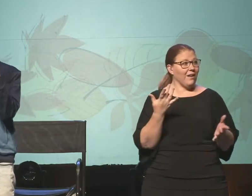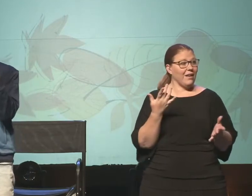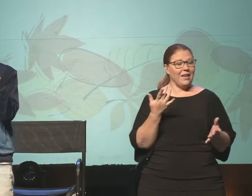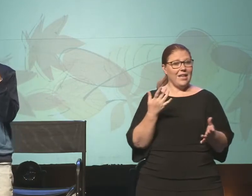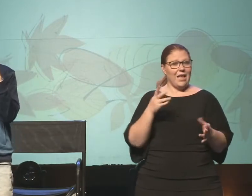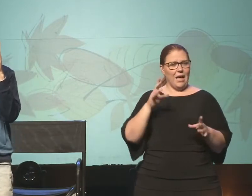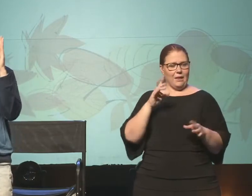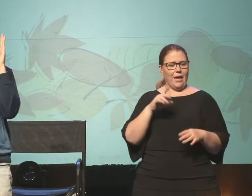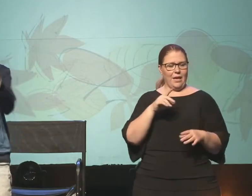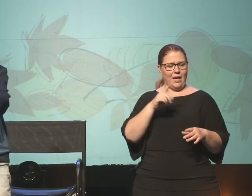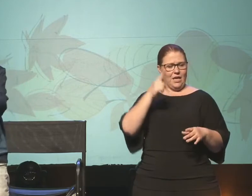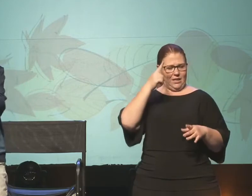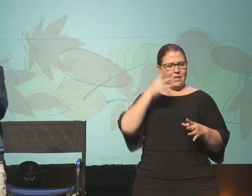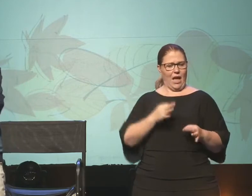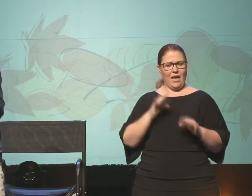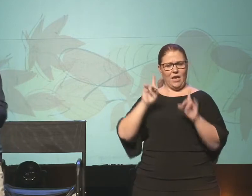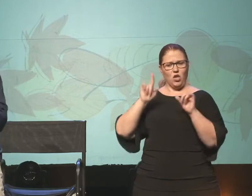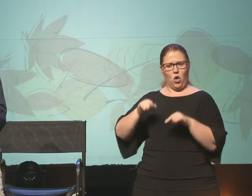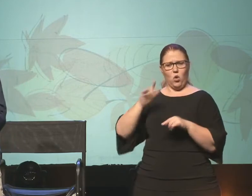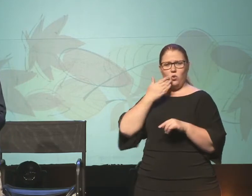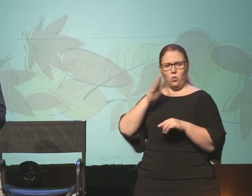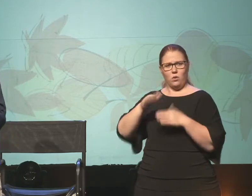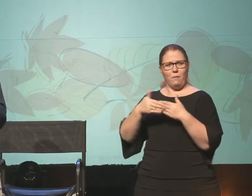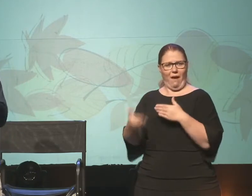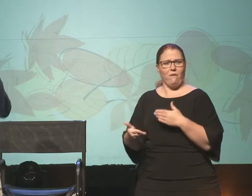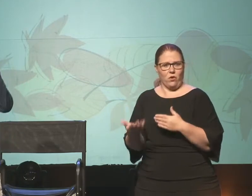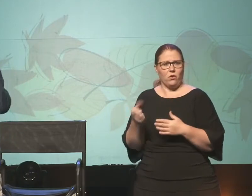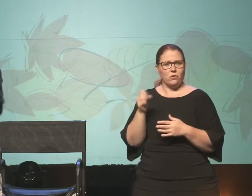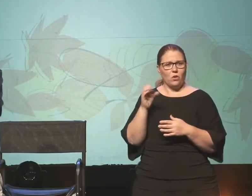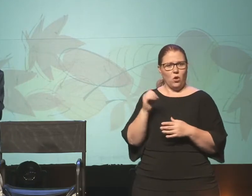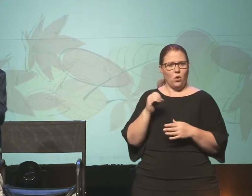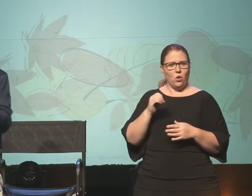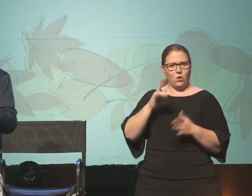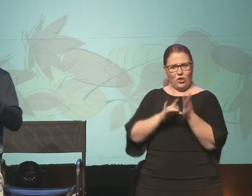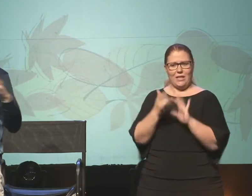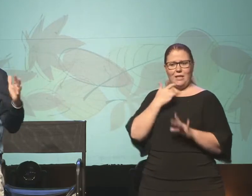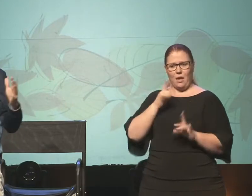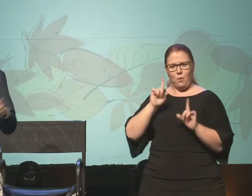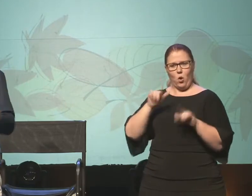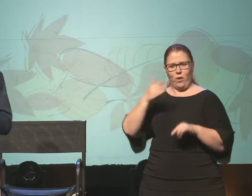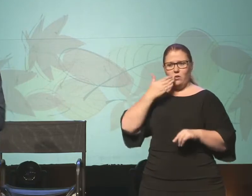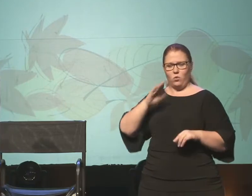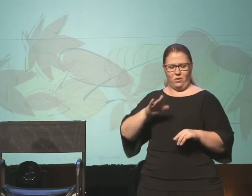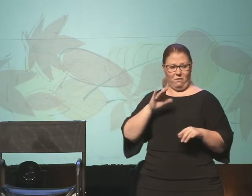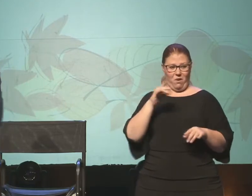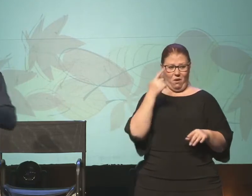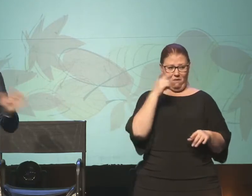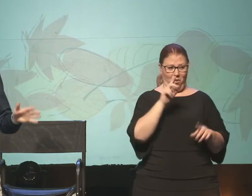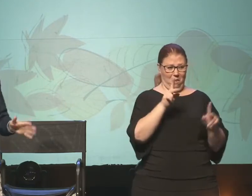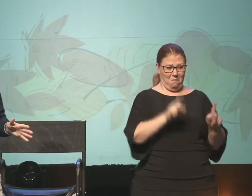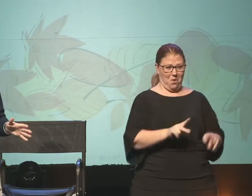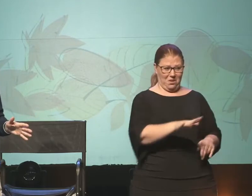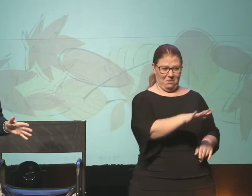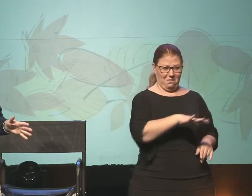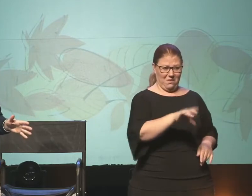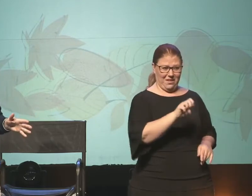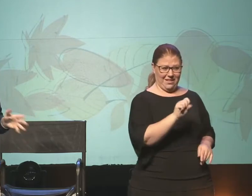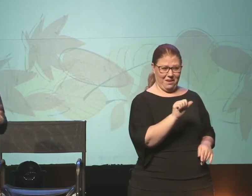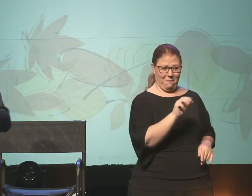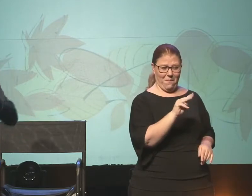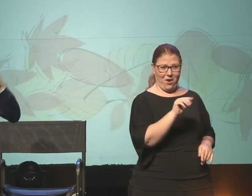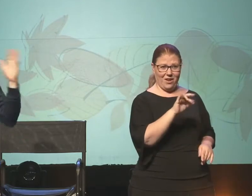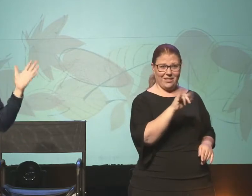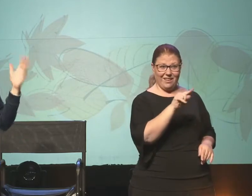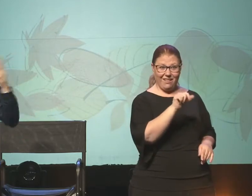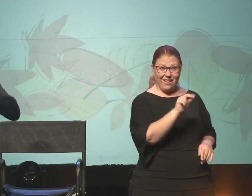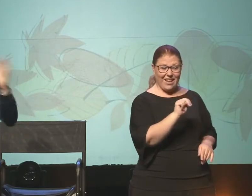had made up his mind to go to Jerusalem. So he had said, I'm going to Jerusalem. And for a Samaritan, this was a huge mistake. This